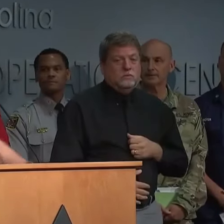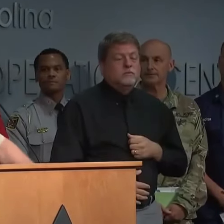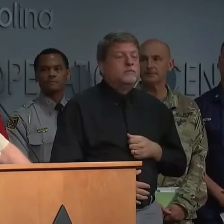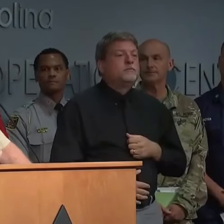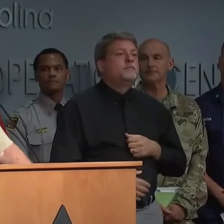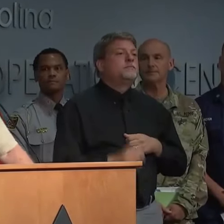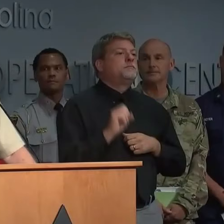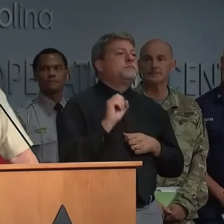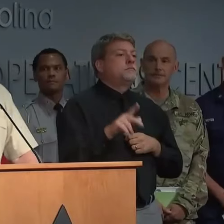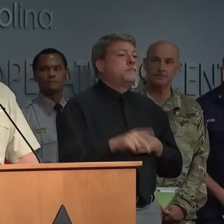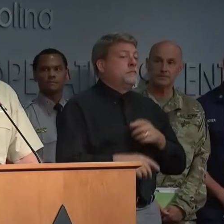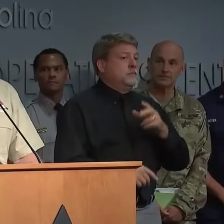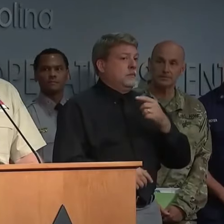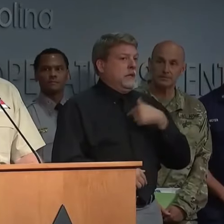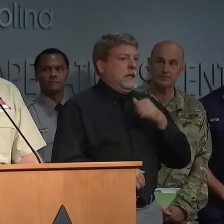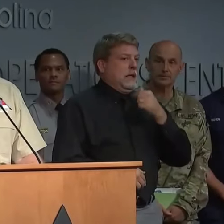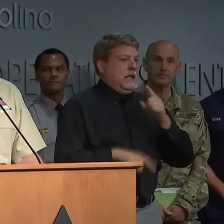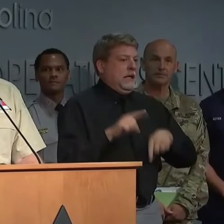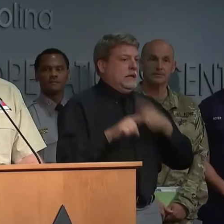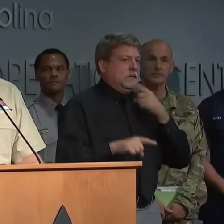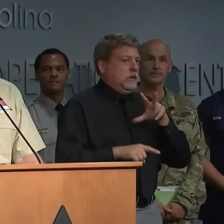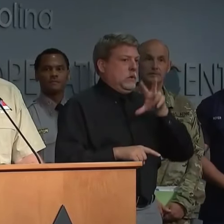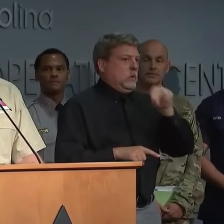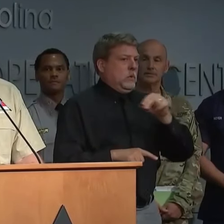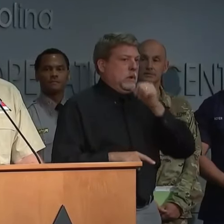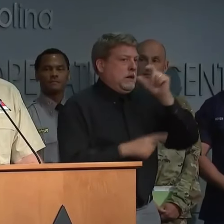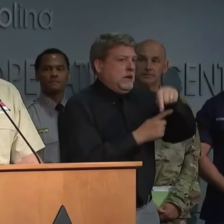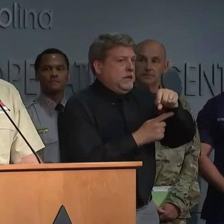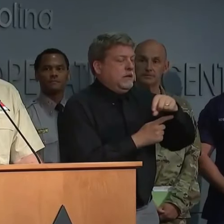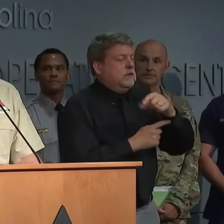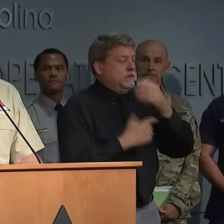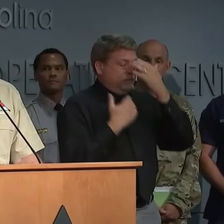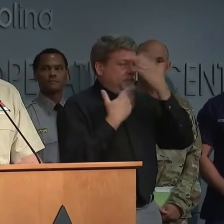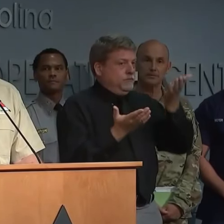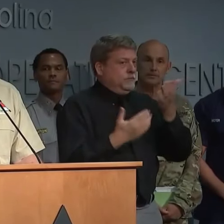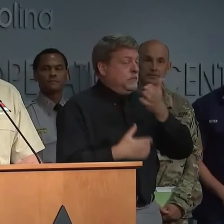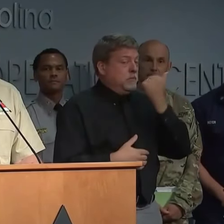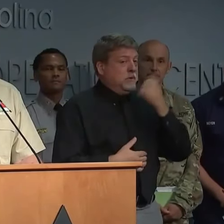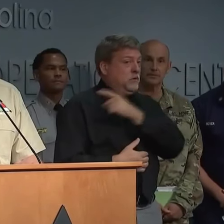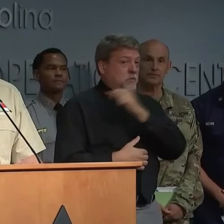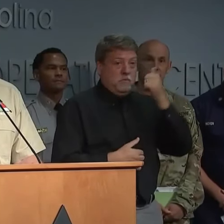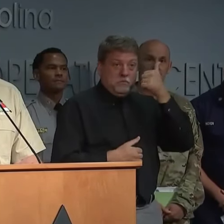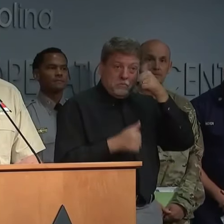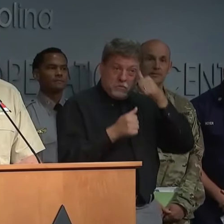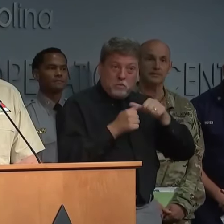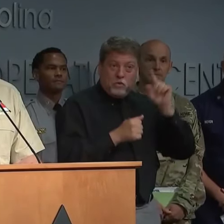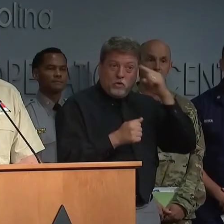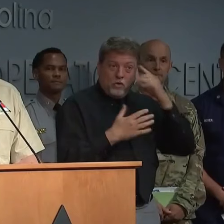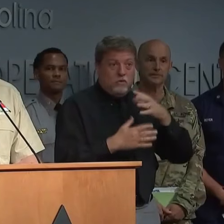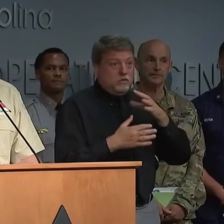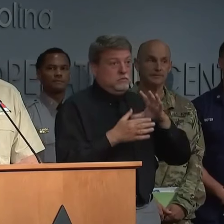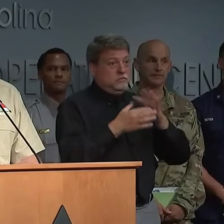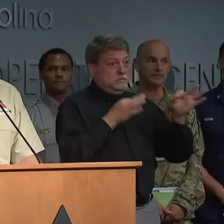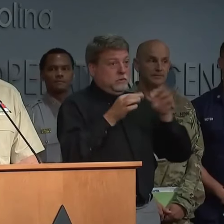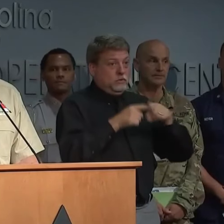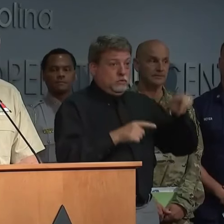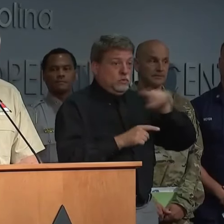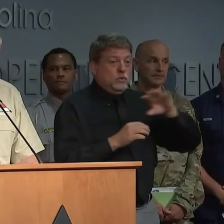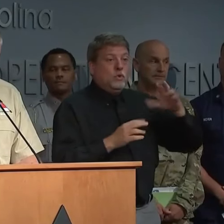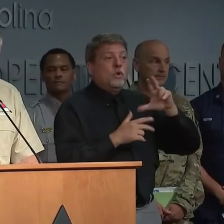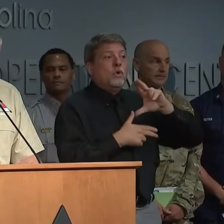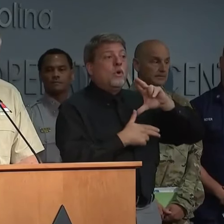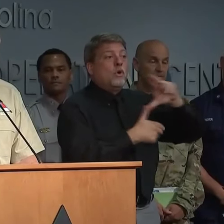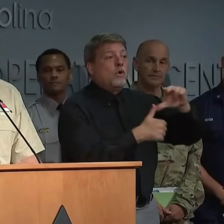So we're not going to say no just yet because, as the governor said, we're still having the storm effects impacting